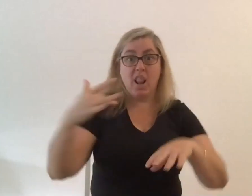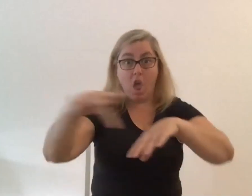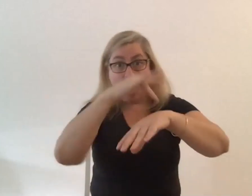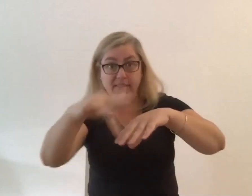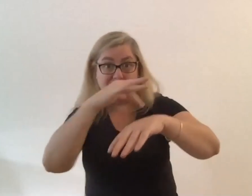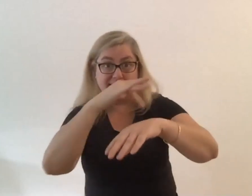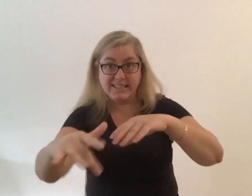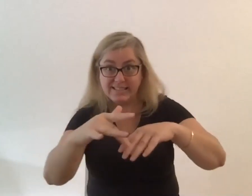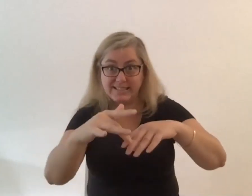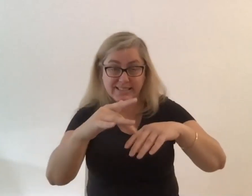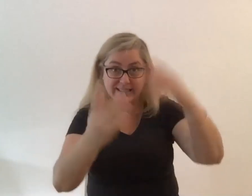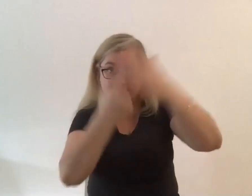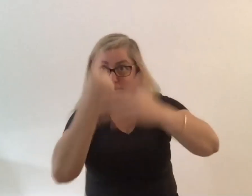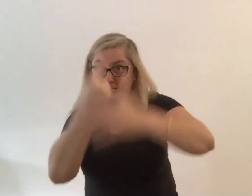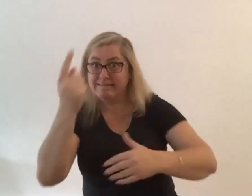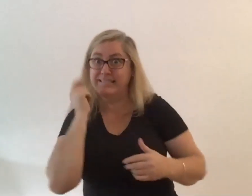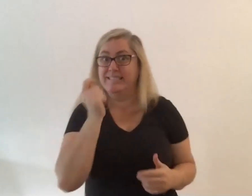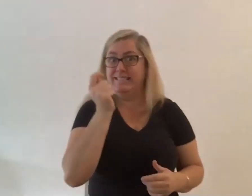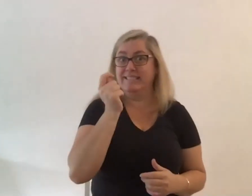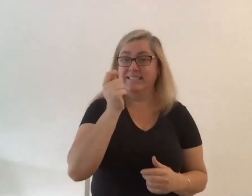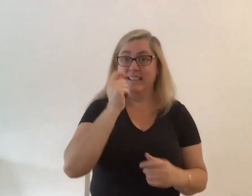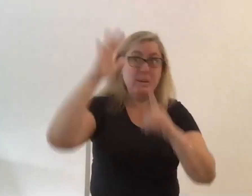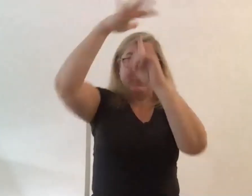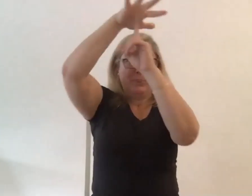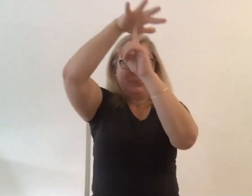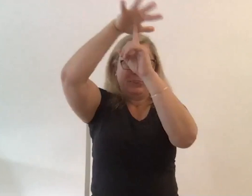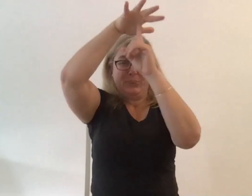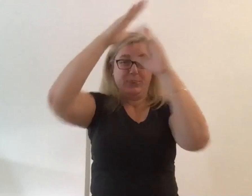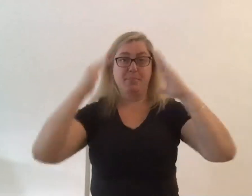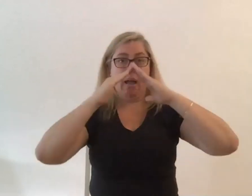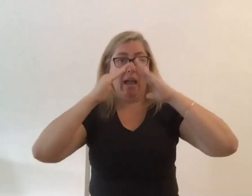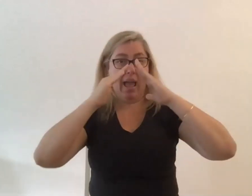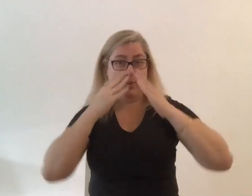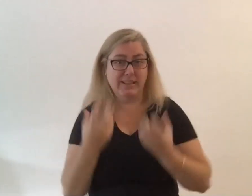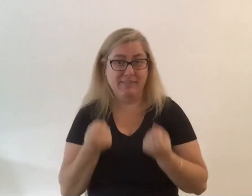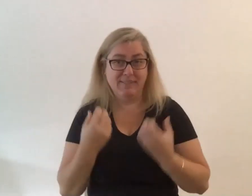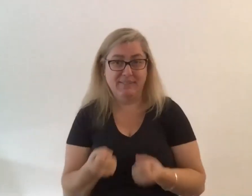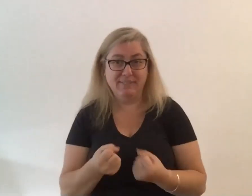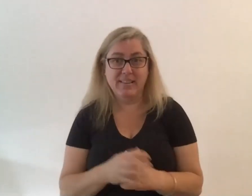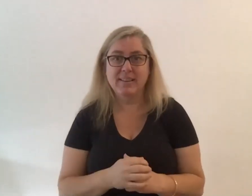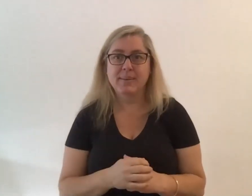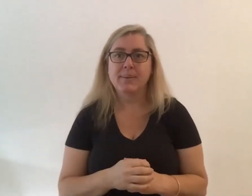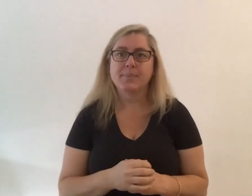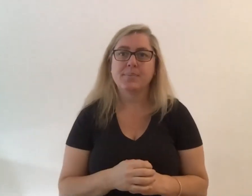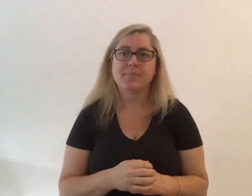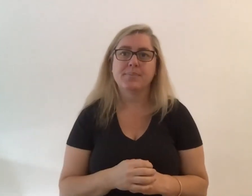it's right over my house um so it's 24